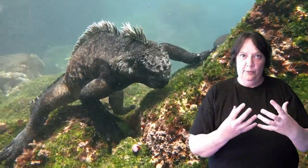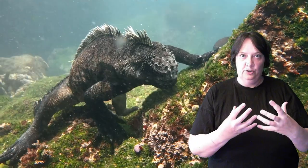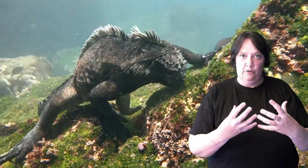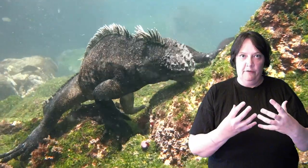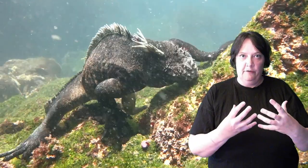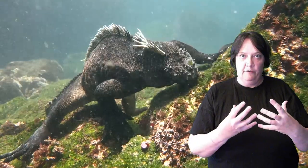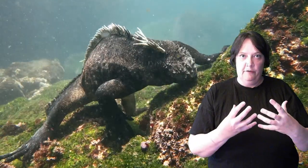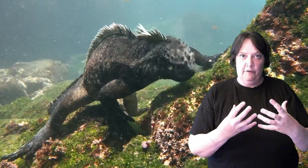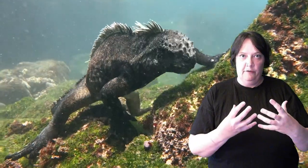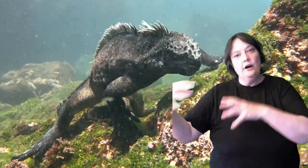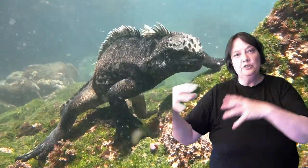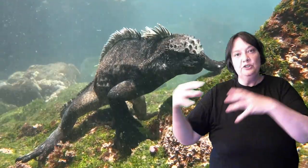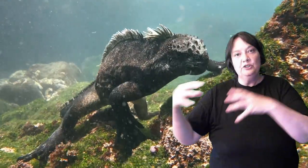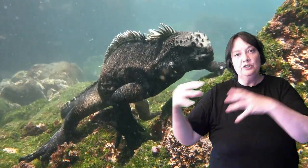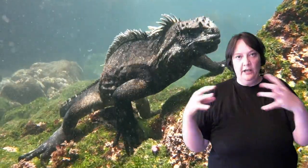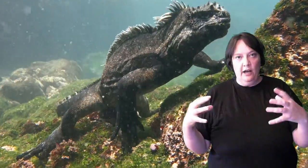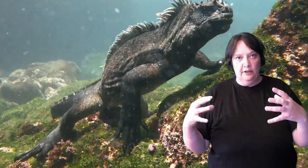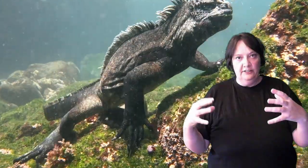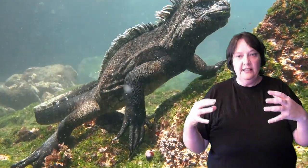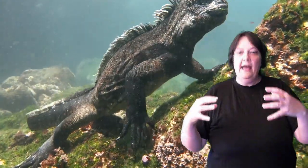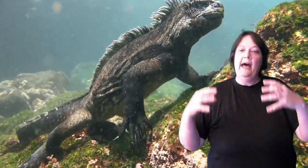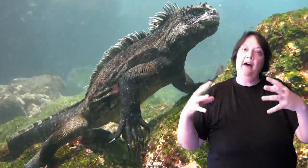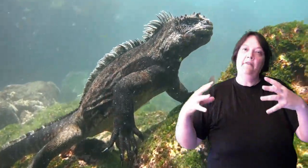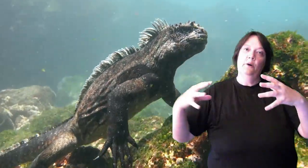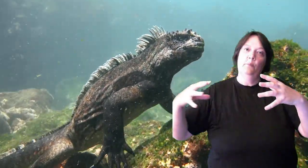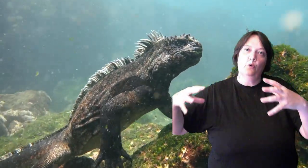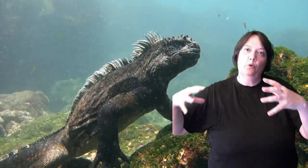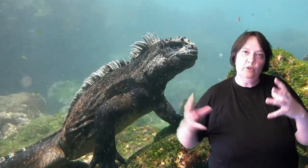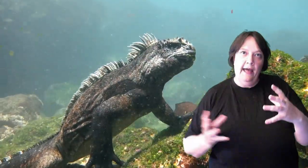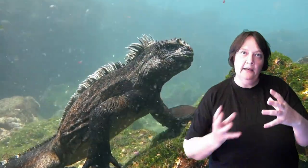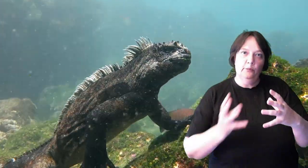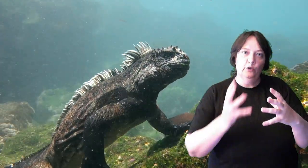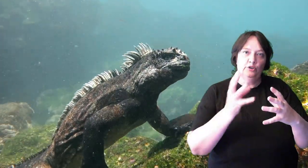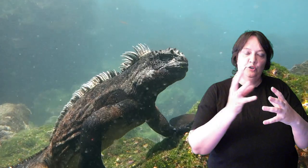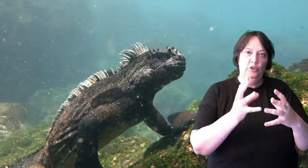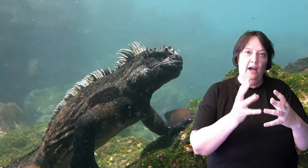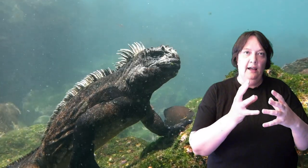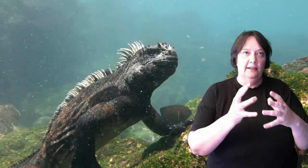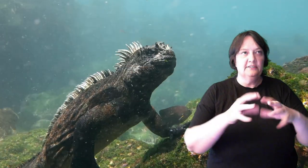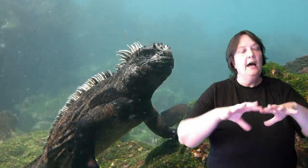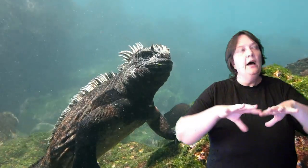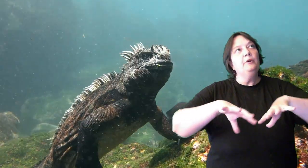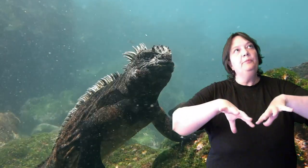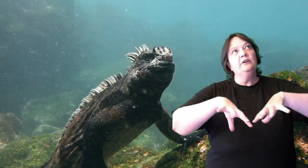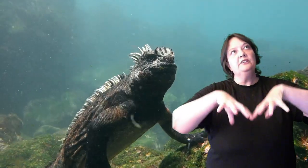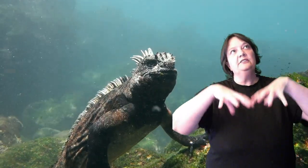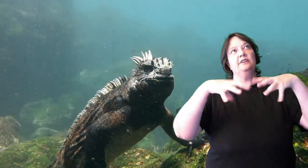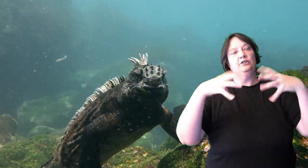mixture of animals. Those same currents have brought animals to the islands, but because it is such